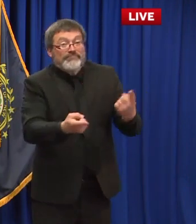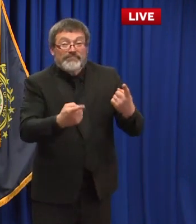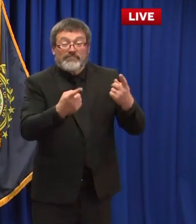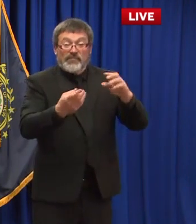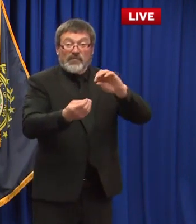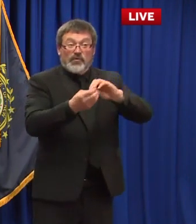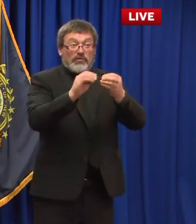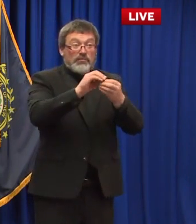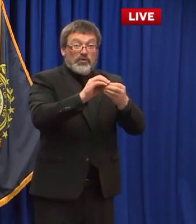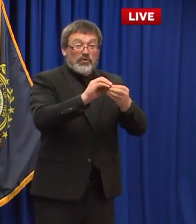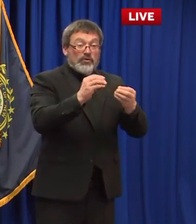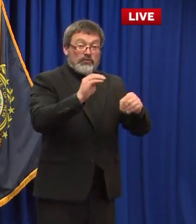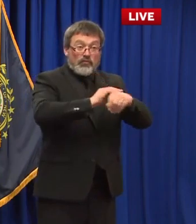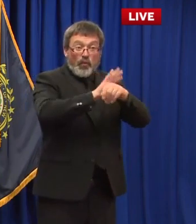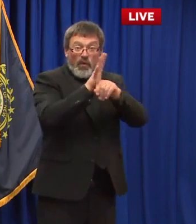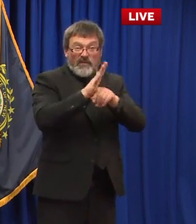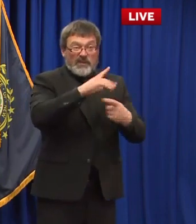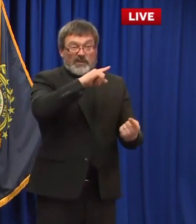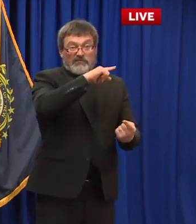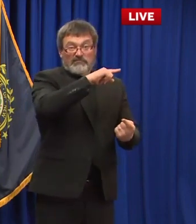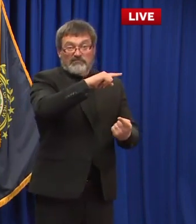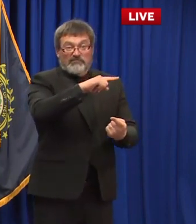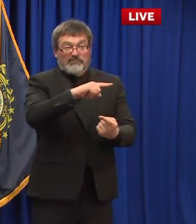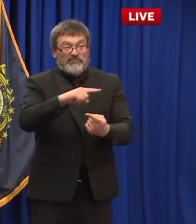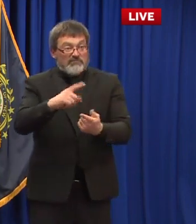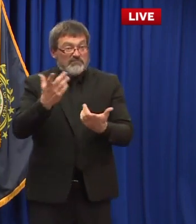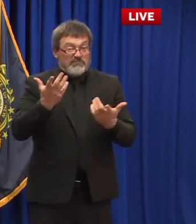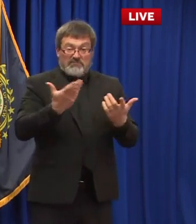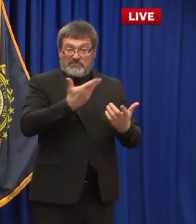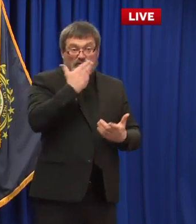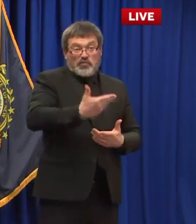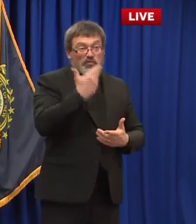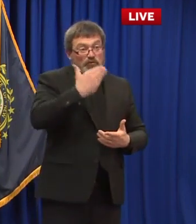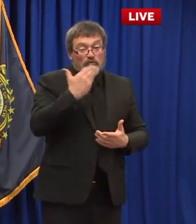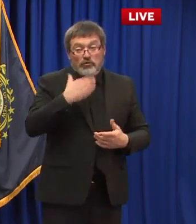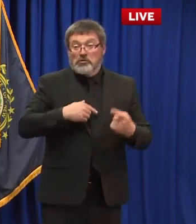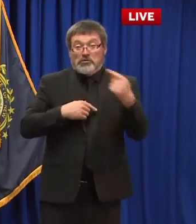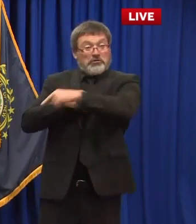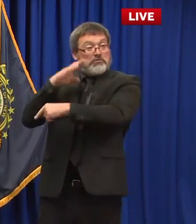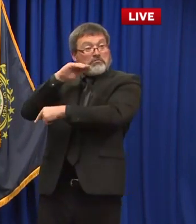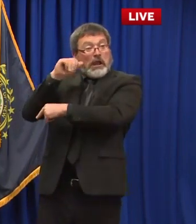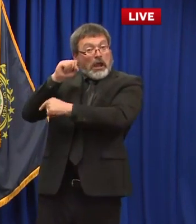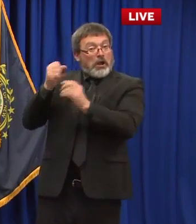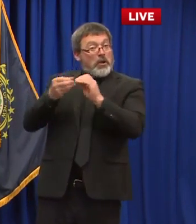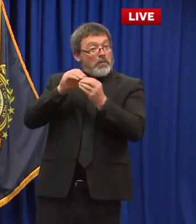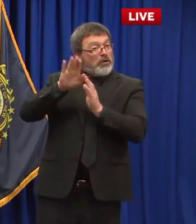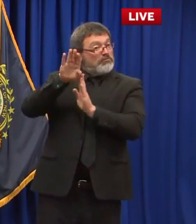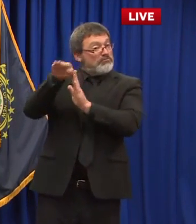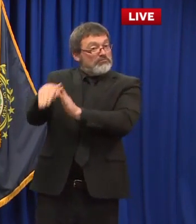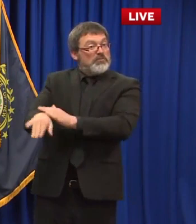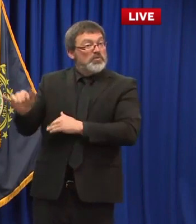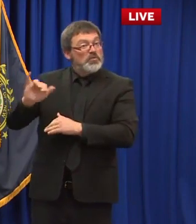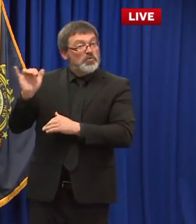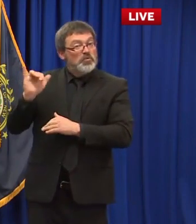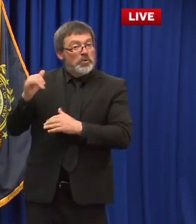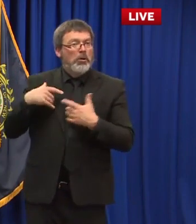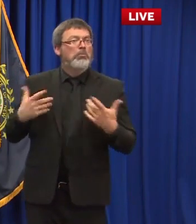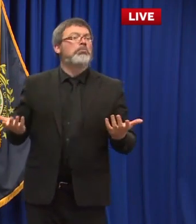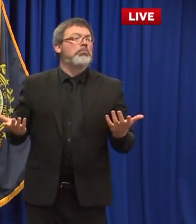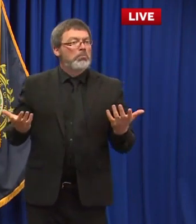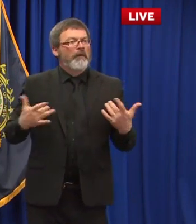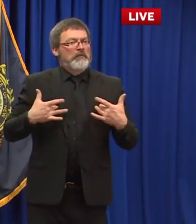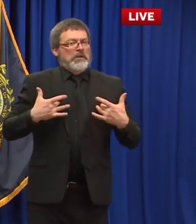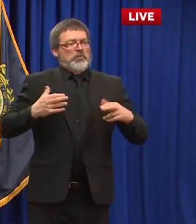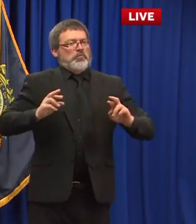amusement park venues is that you're going to get a lot of out-of-state or specifically massachusetts coming up so as we see